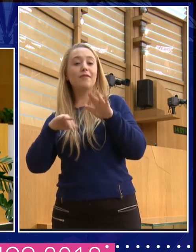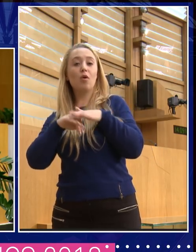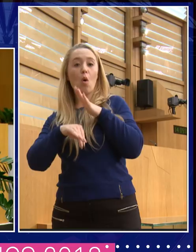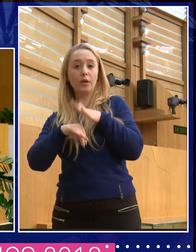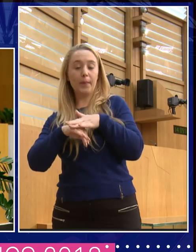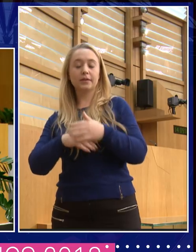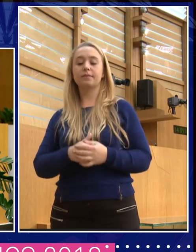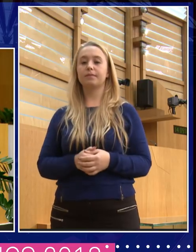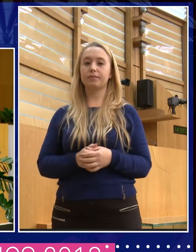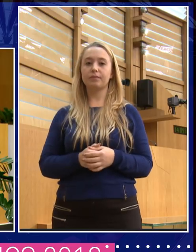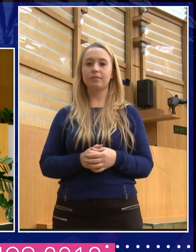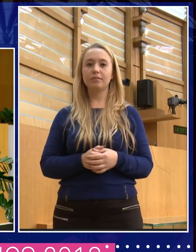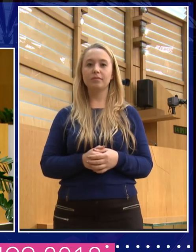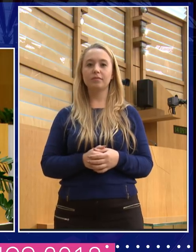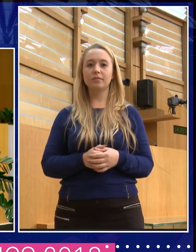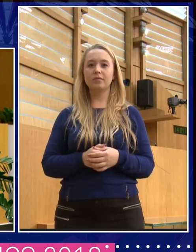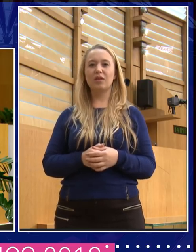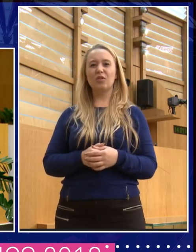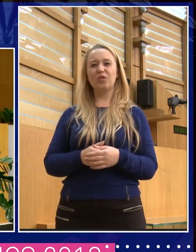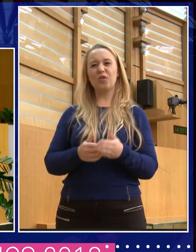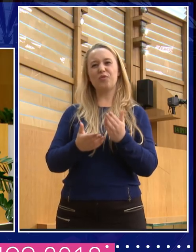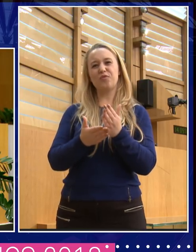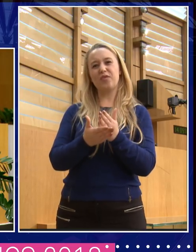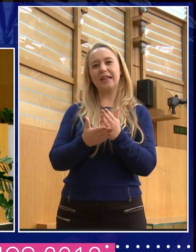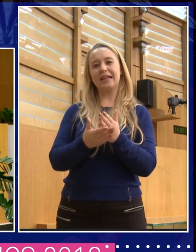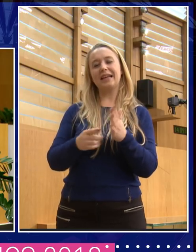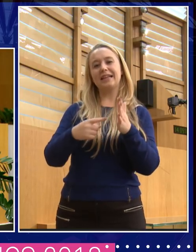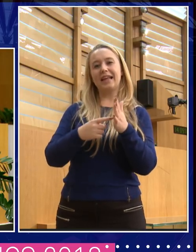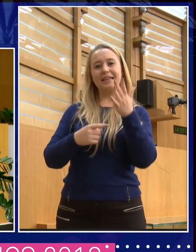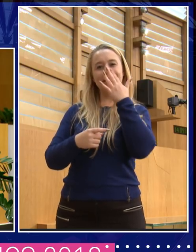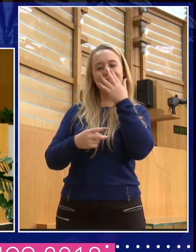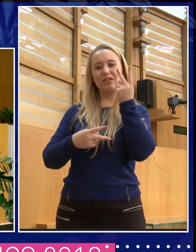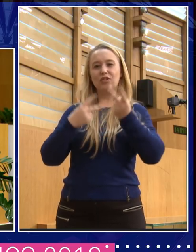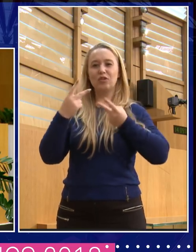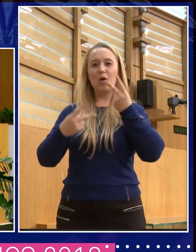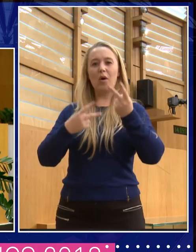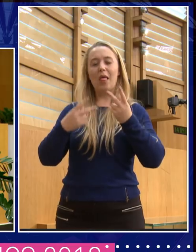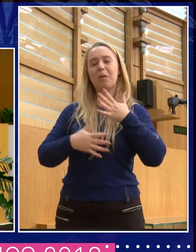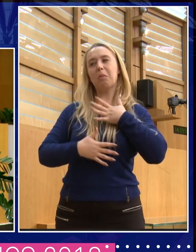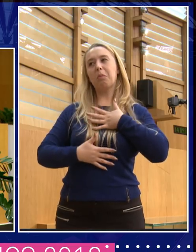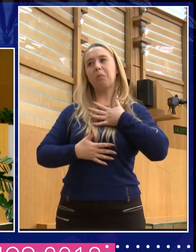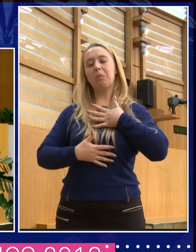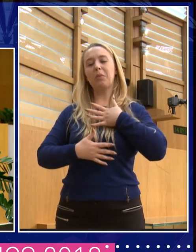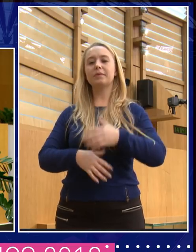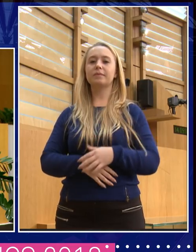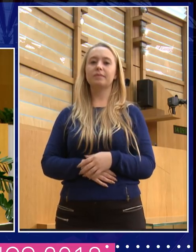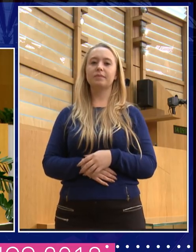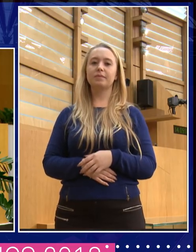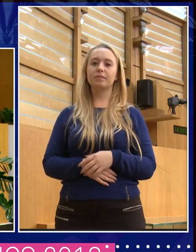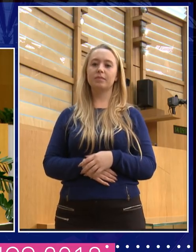beginning, wet behind the ears teenage son, Telemachus. And there's one bit at the very, in the first book of